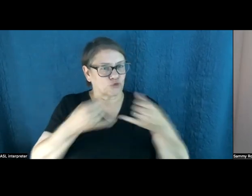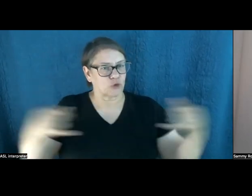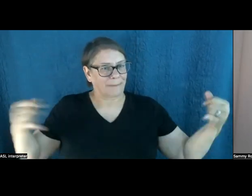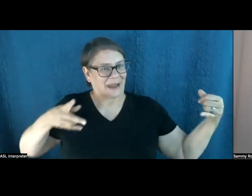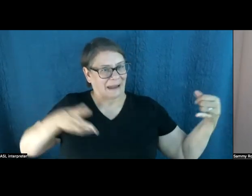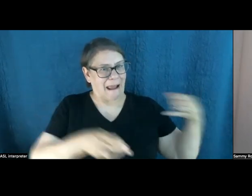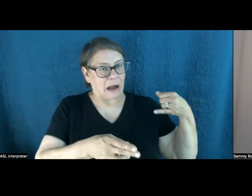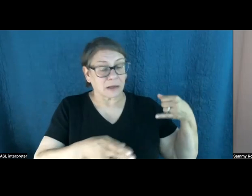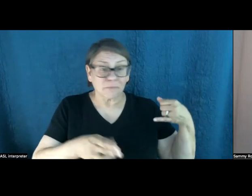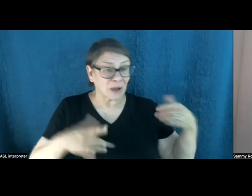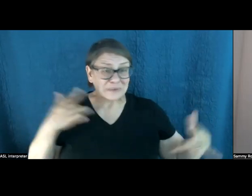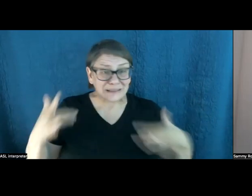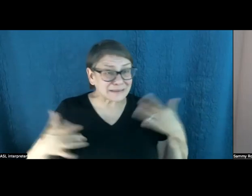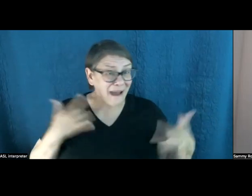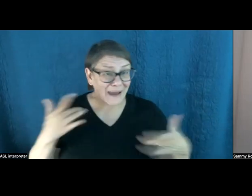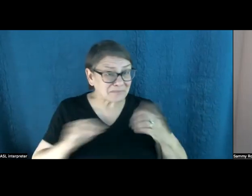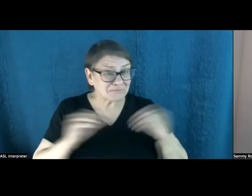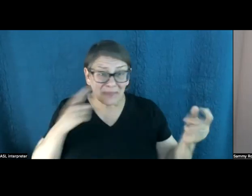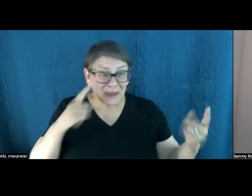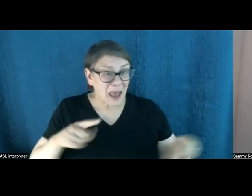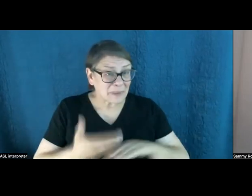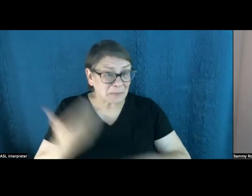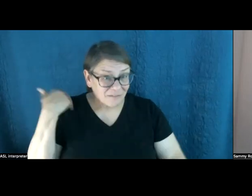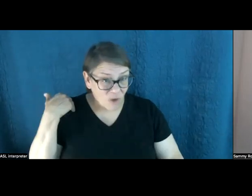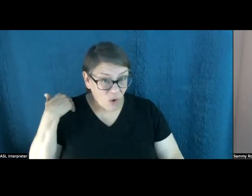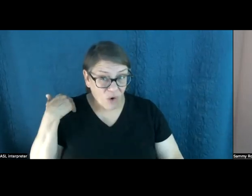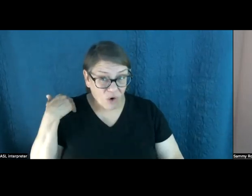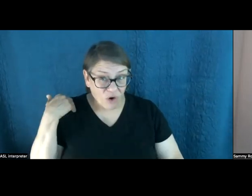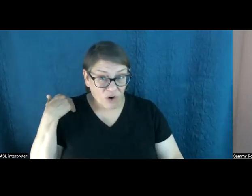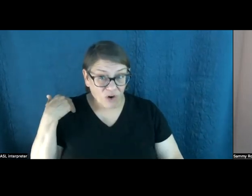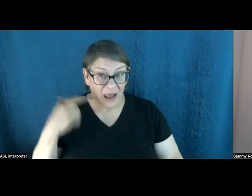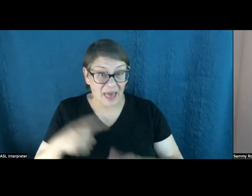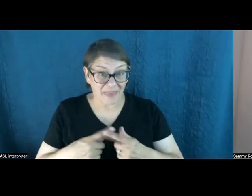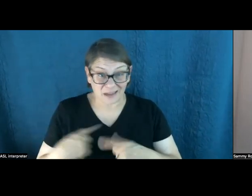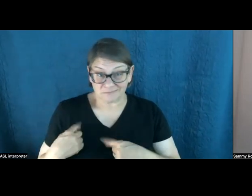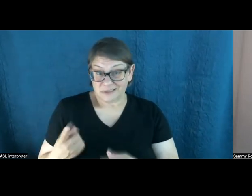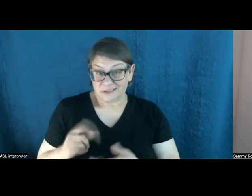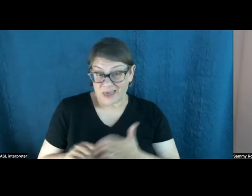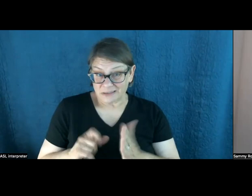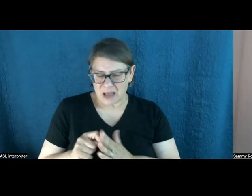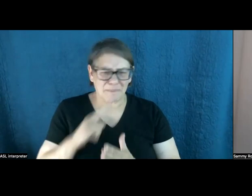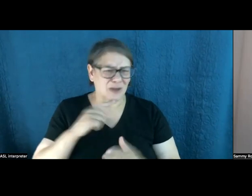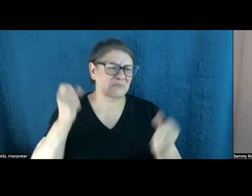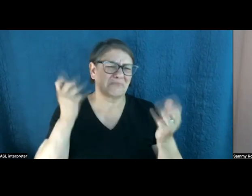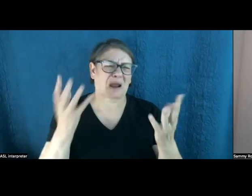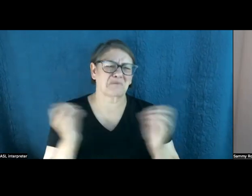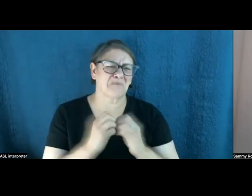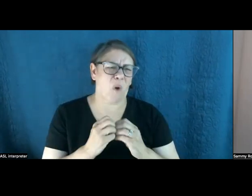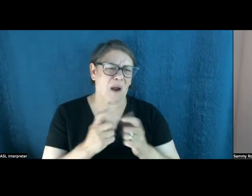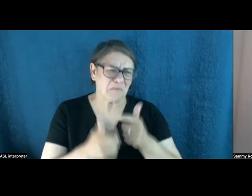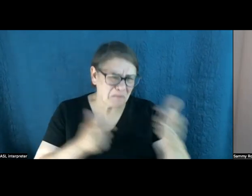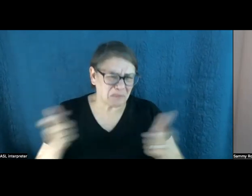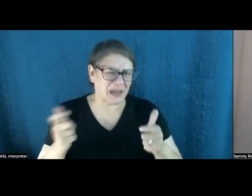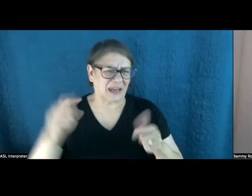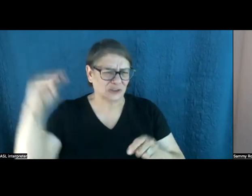exciting. Nothing like this had ever happened before. And in the eight, nine years since then, there have been dozens of big solar farms just like